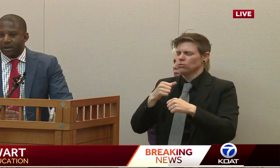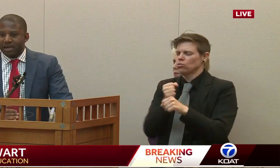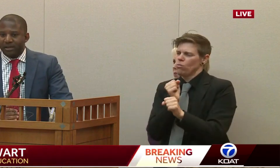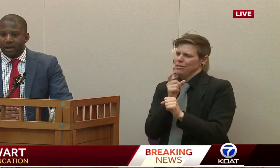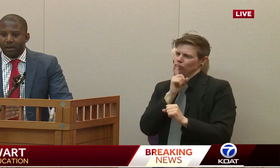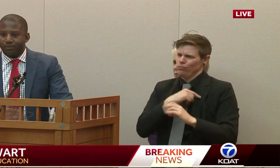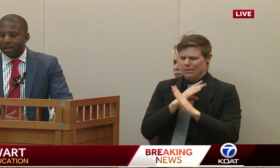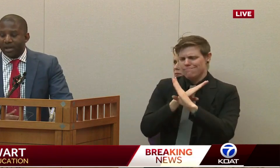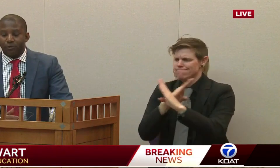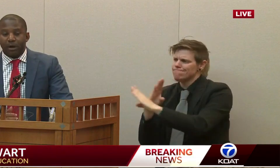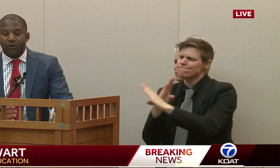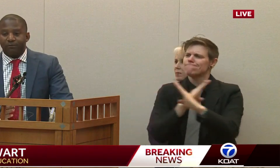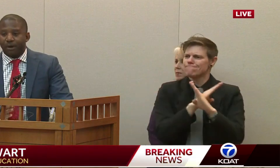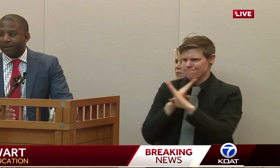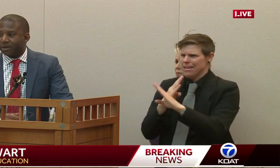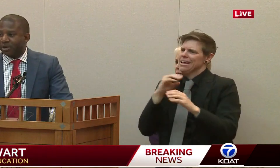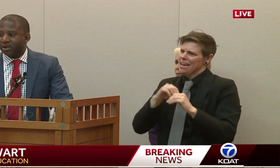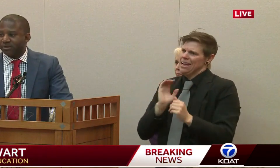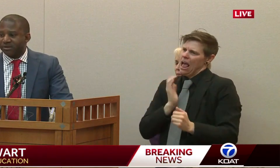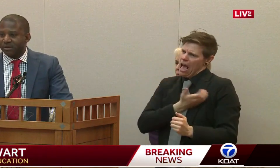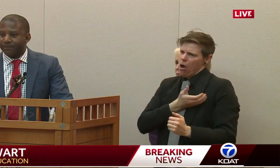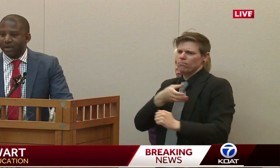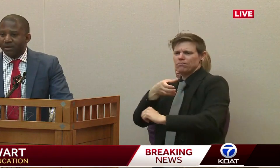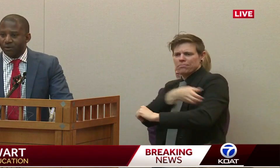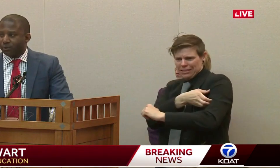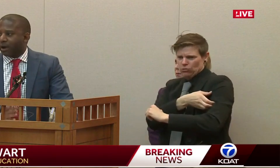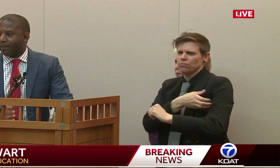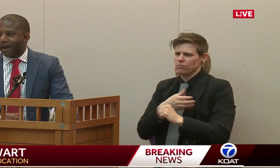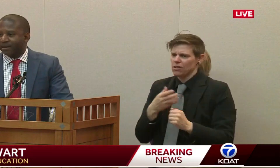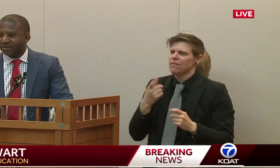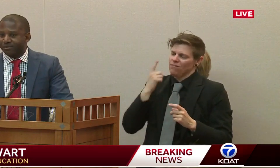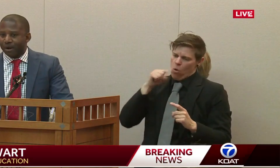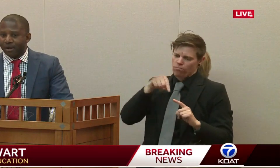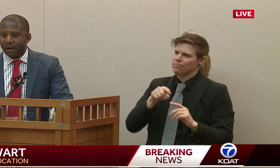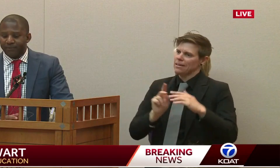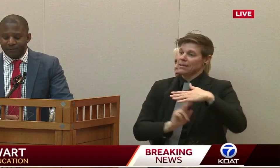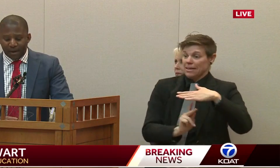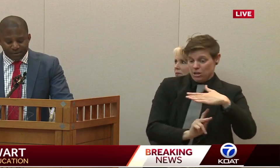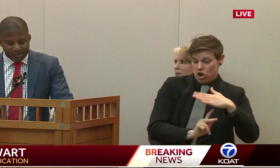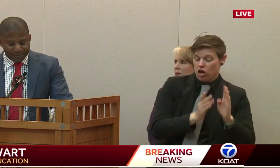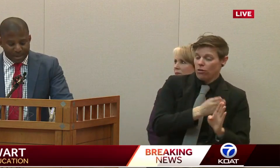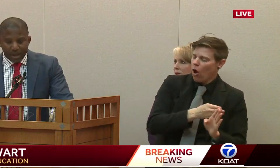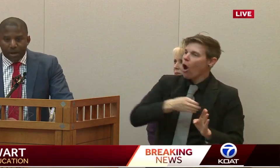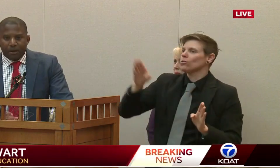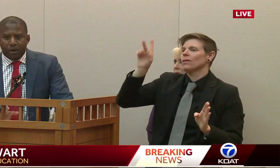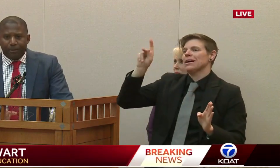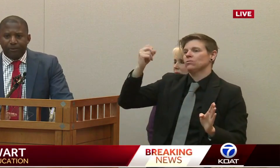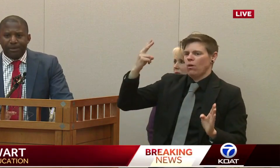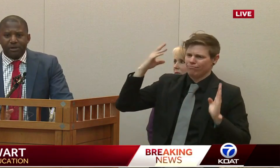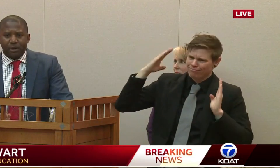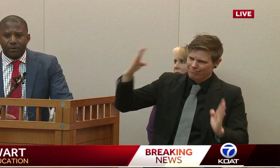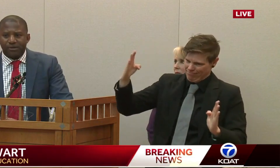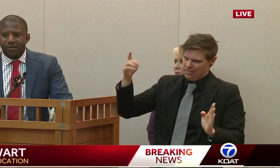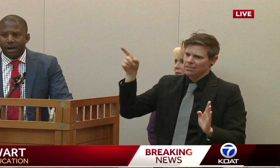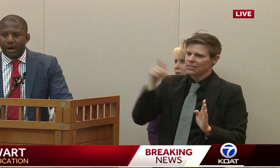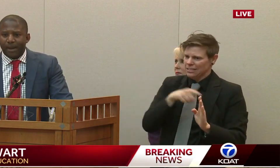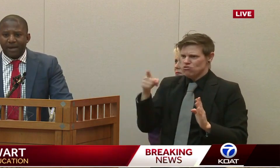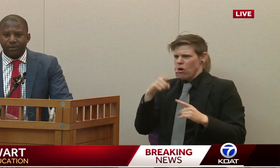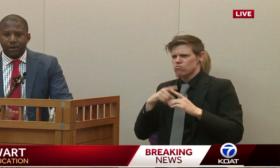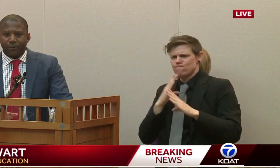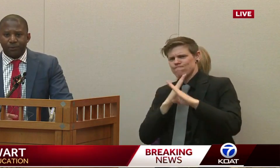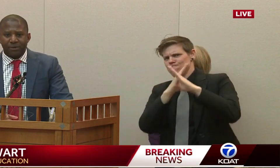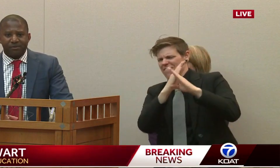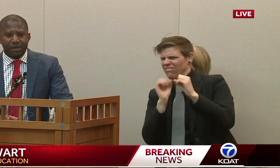in the pre-K-12 public education system to combat the spread of the virus. A couple big notes